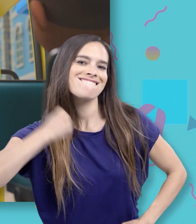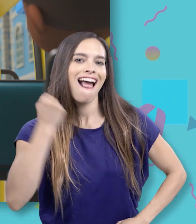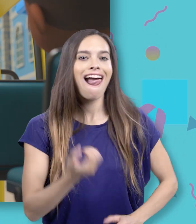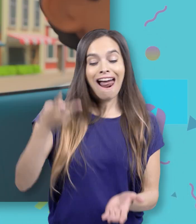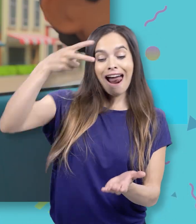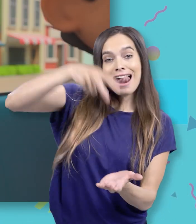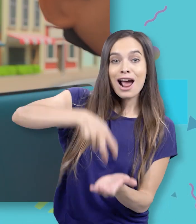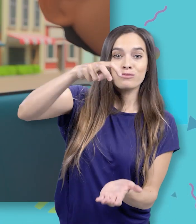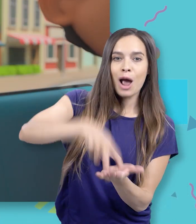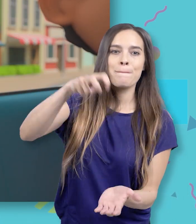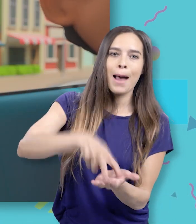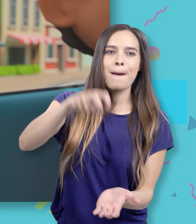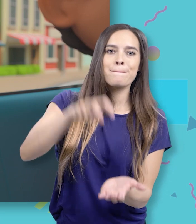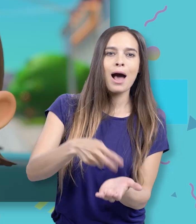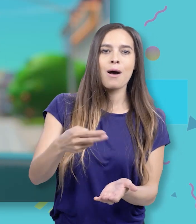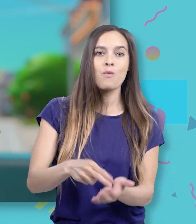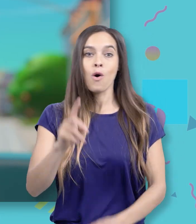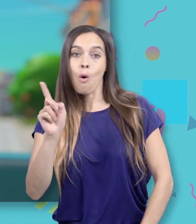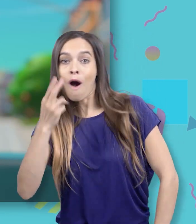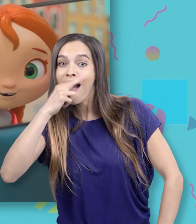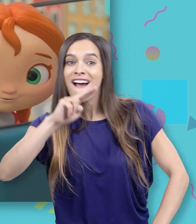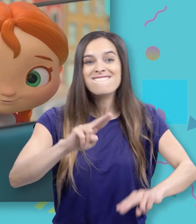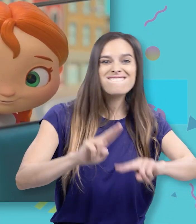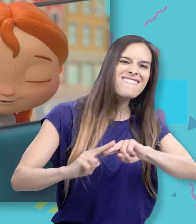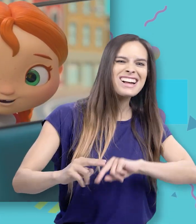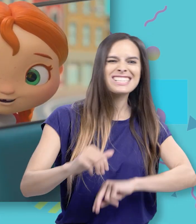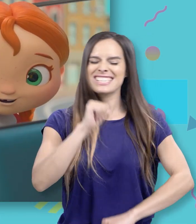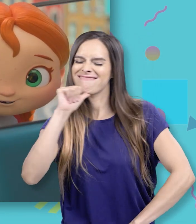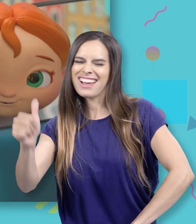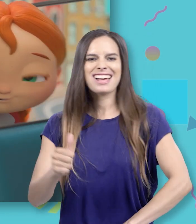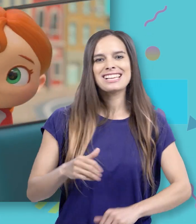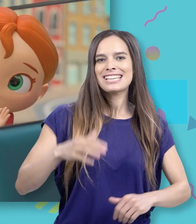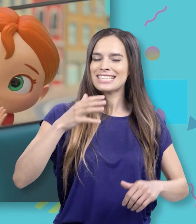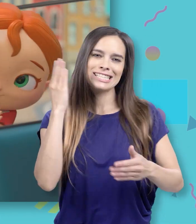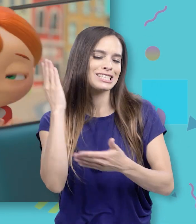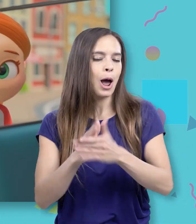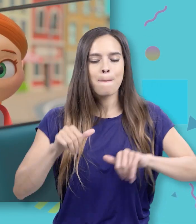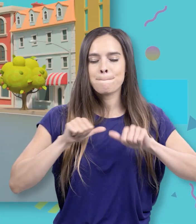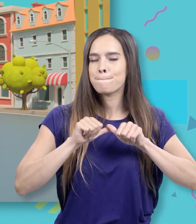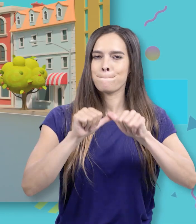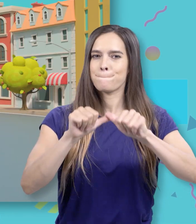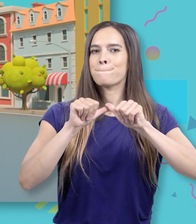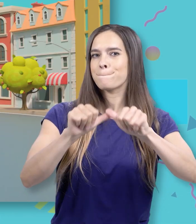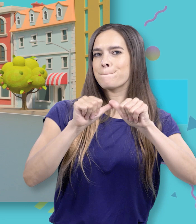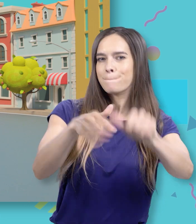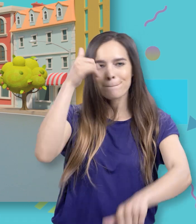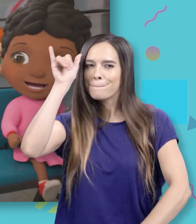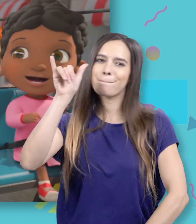on board Let's hop, hop, hop Upon the school bus Where the fun doesn't stop We're